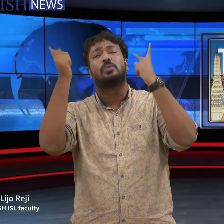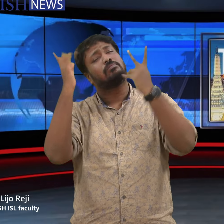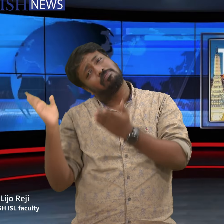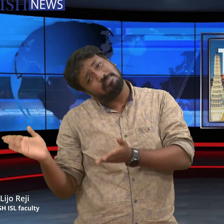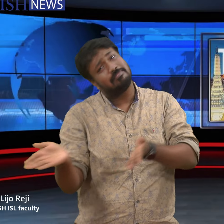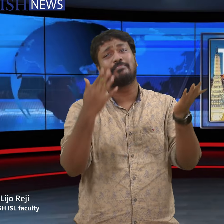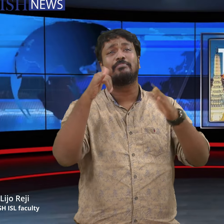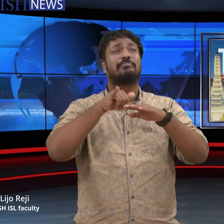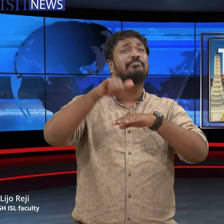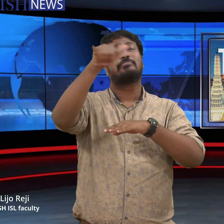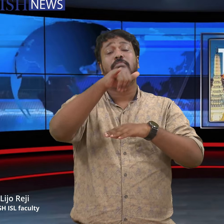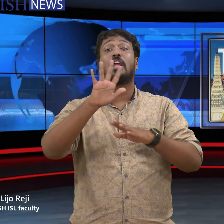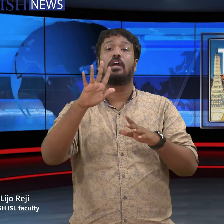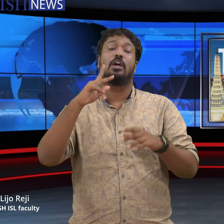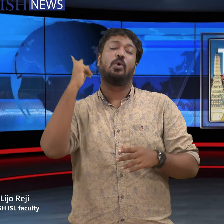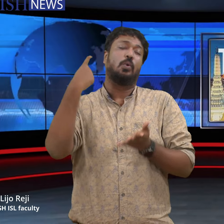fully recover from the pandemic's impact.